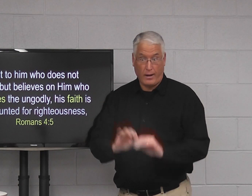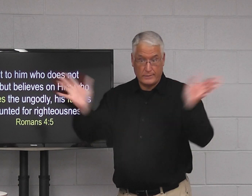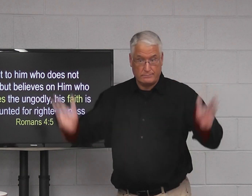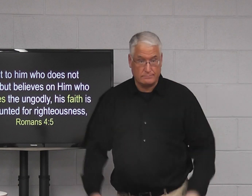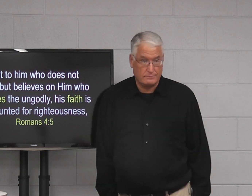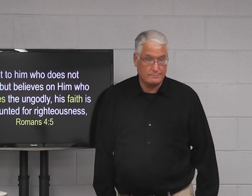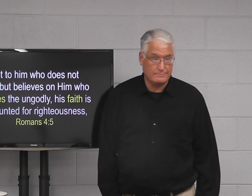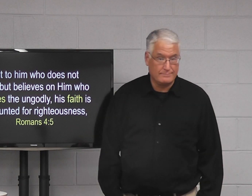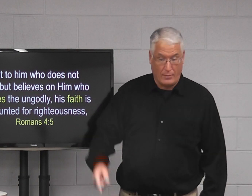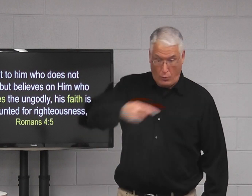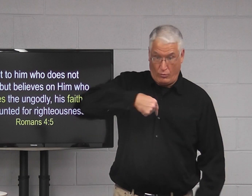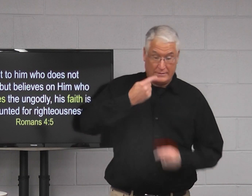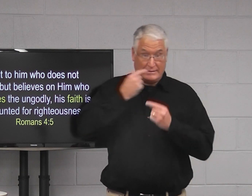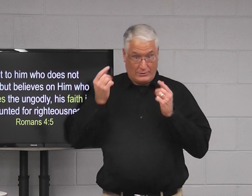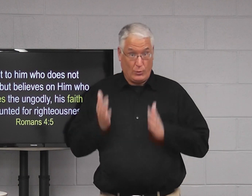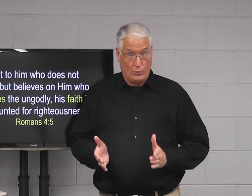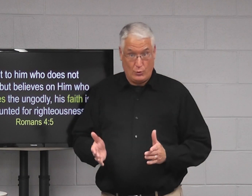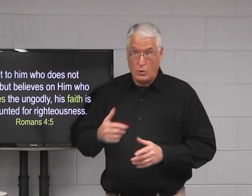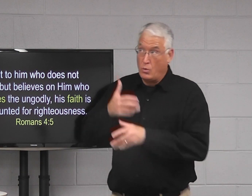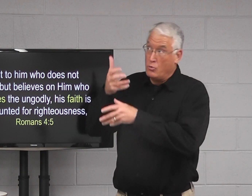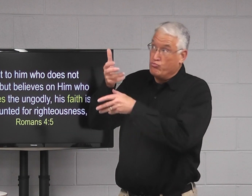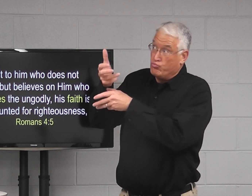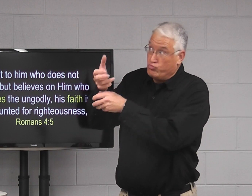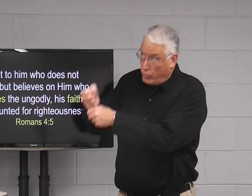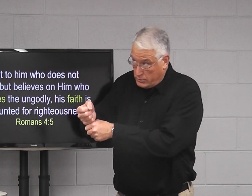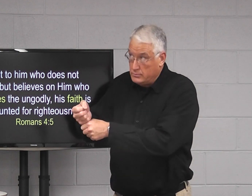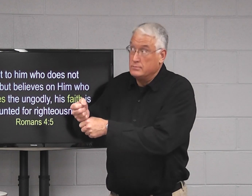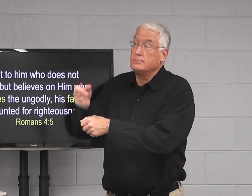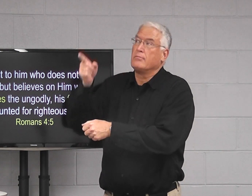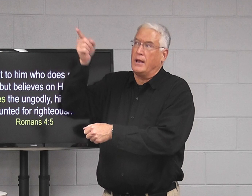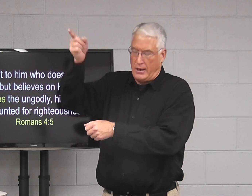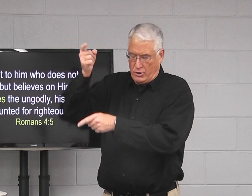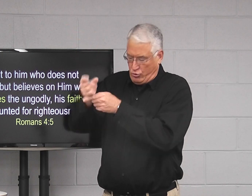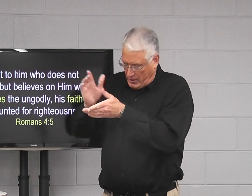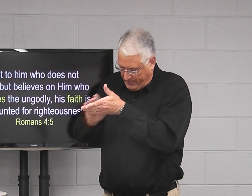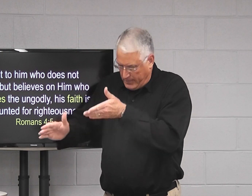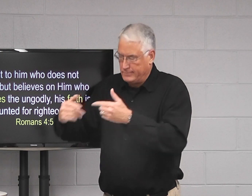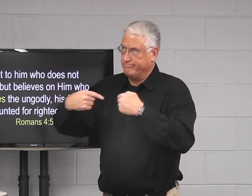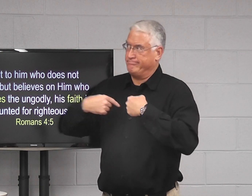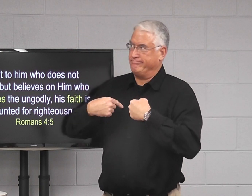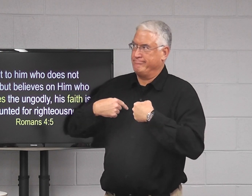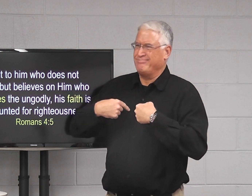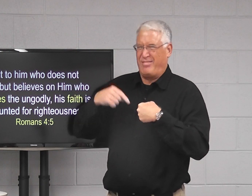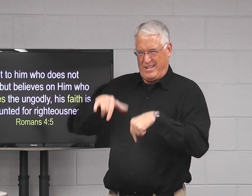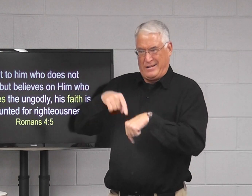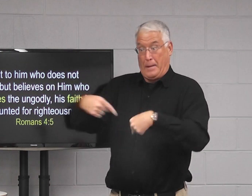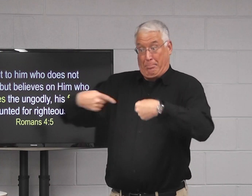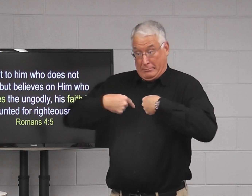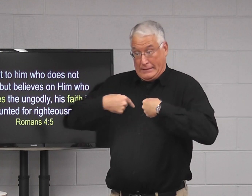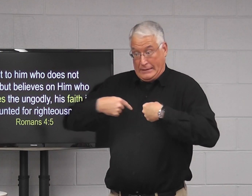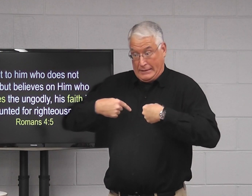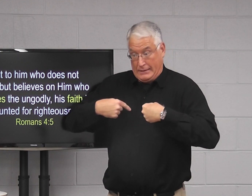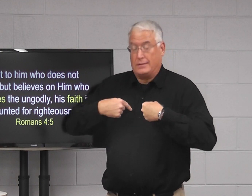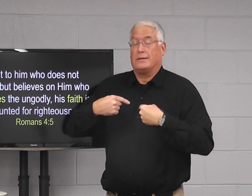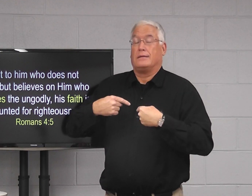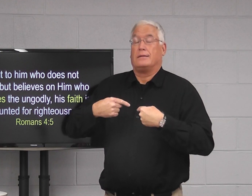It's obvious here. We are sinners. When we trust in Jesus, we are justified.